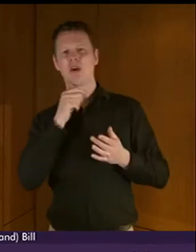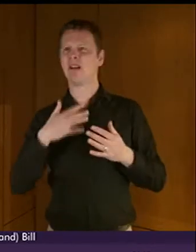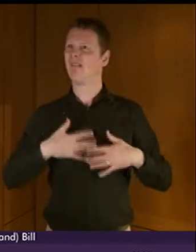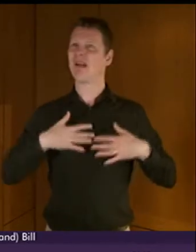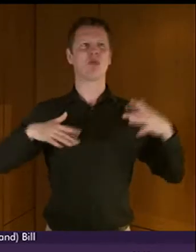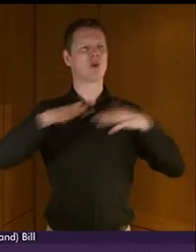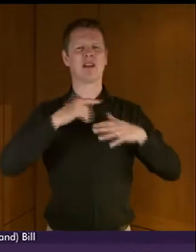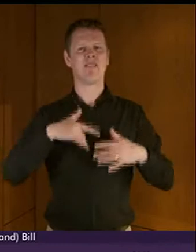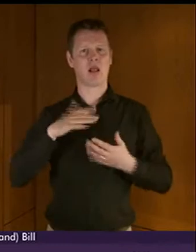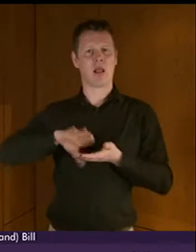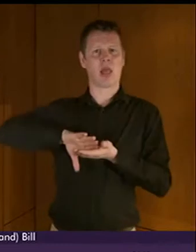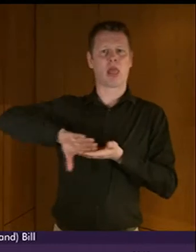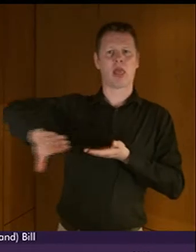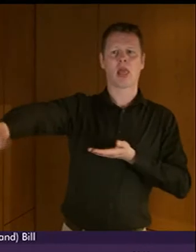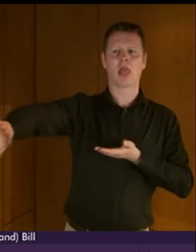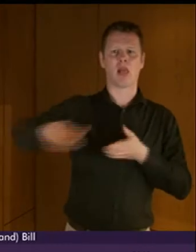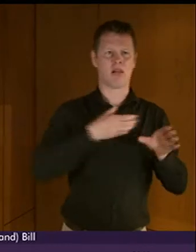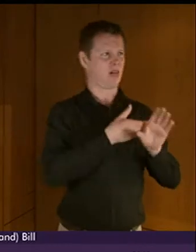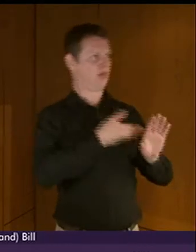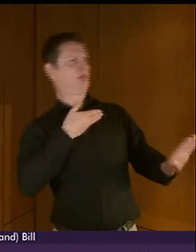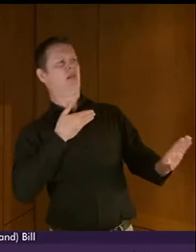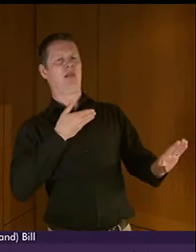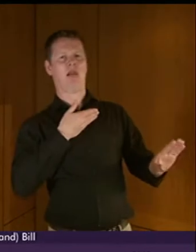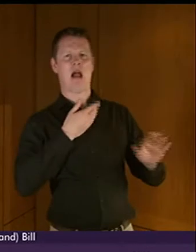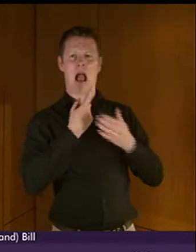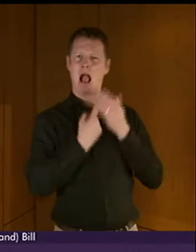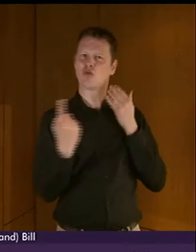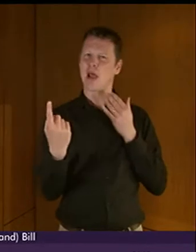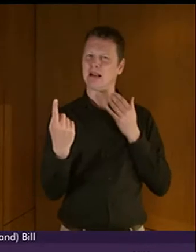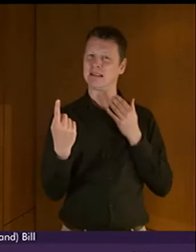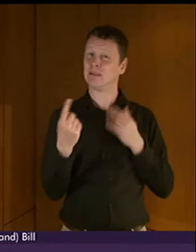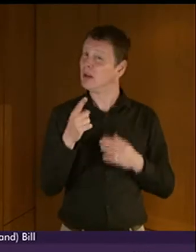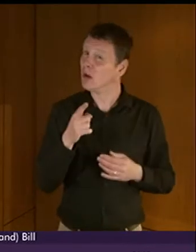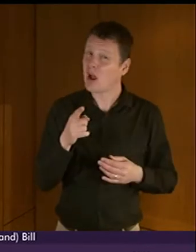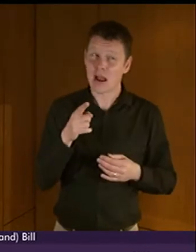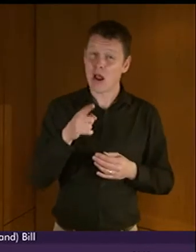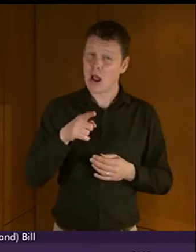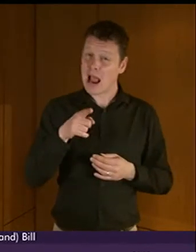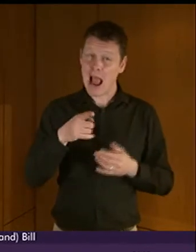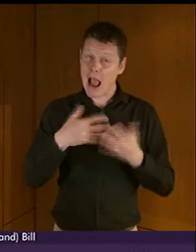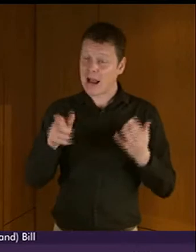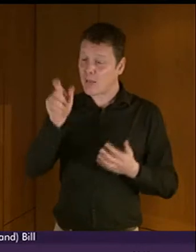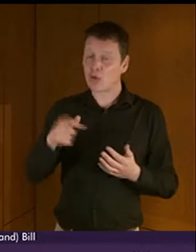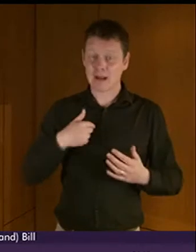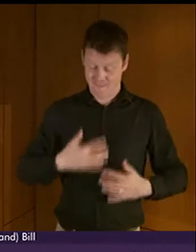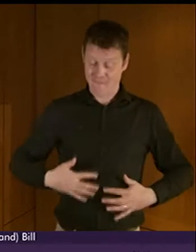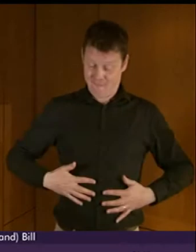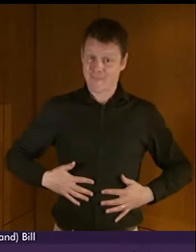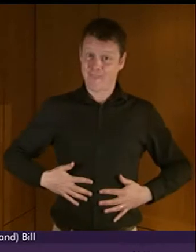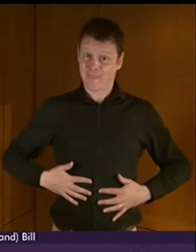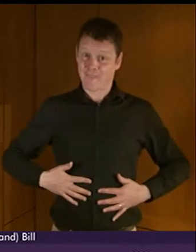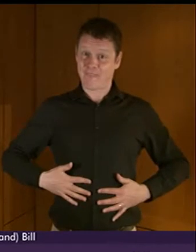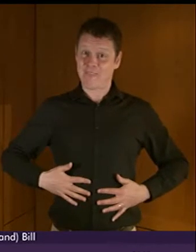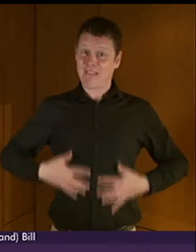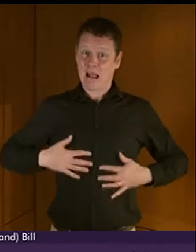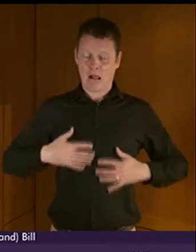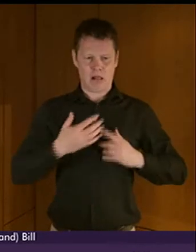we will know from a few moments' reflection is that when you feel marginalised and isolated, that is a